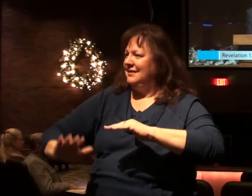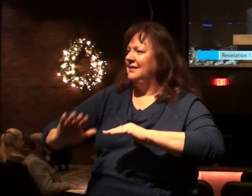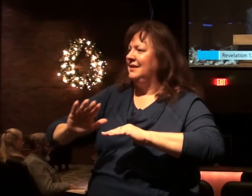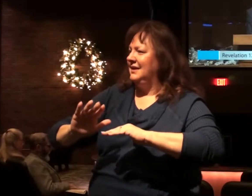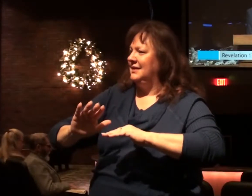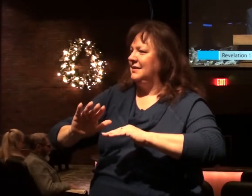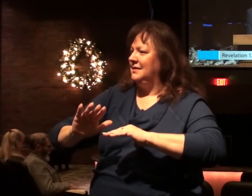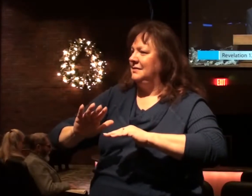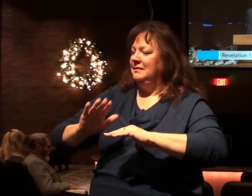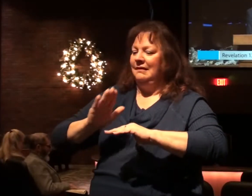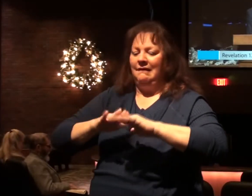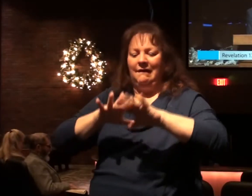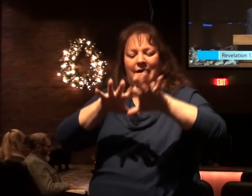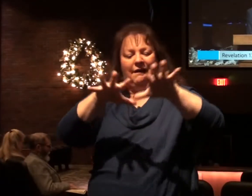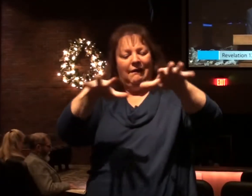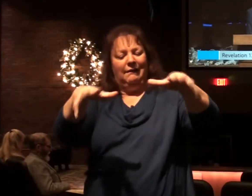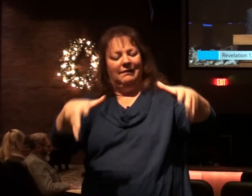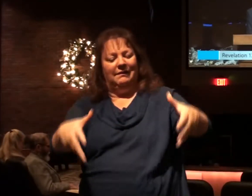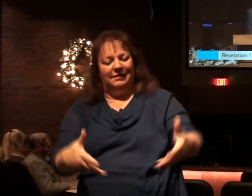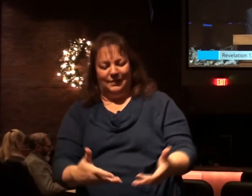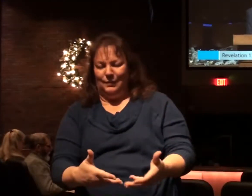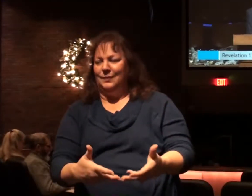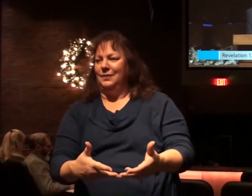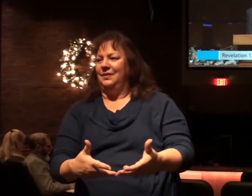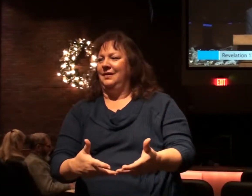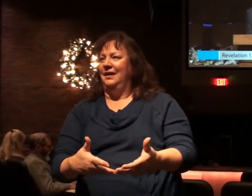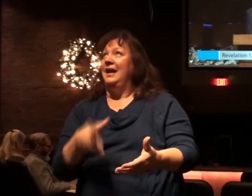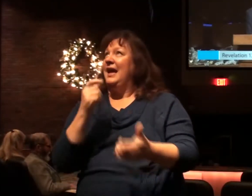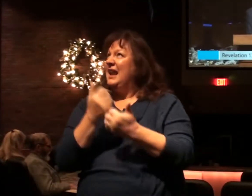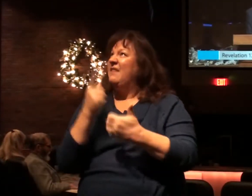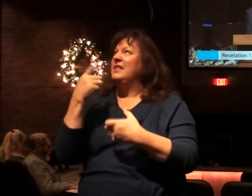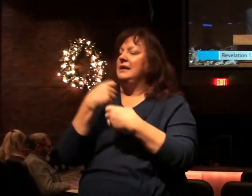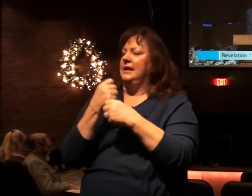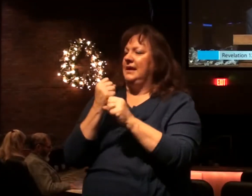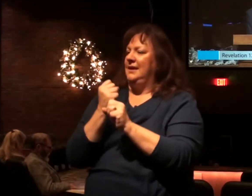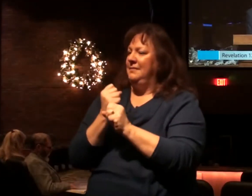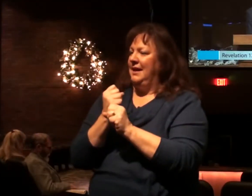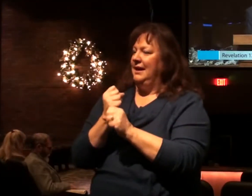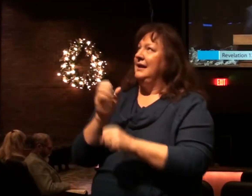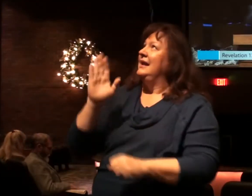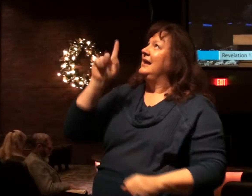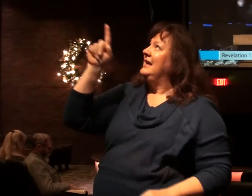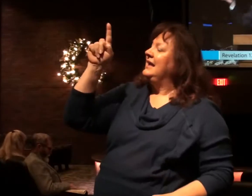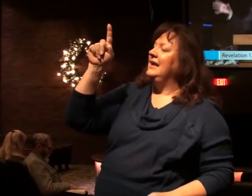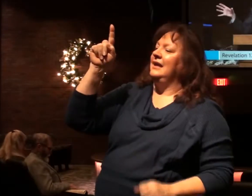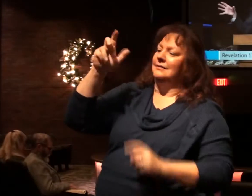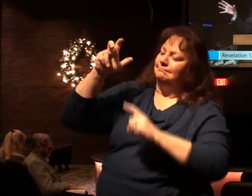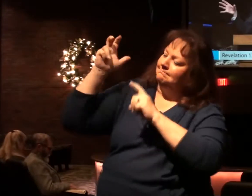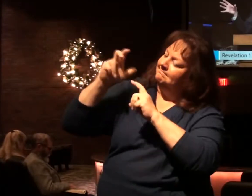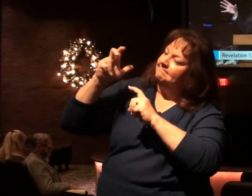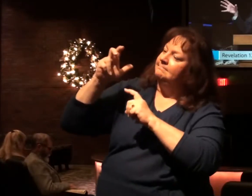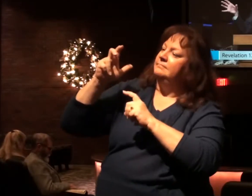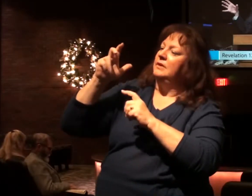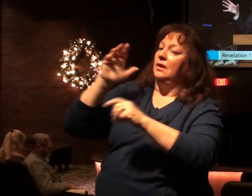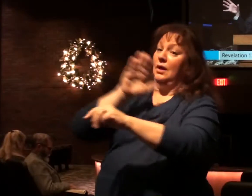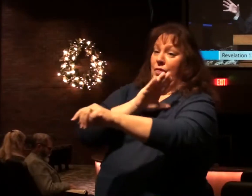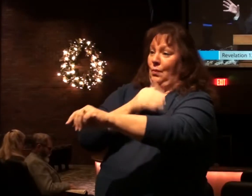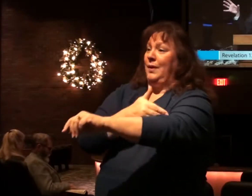over all creation. It's the kingdom of our God. He is the ultimate authority.